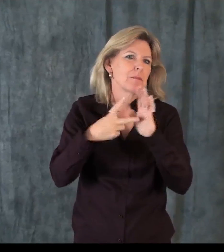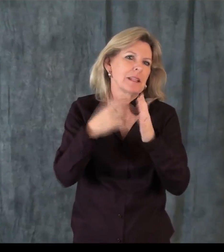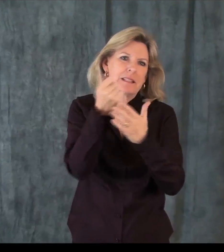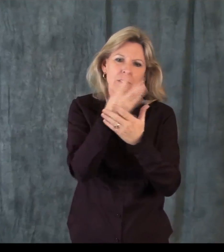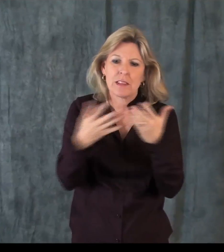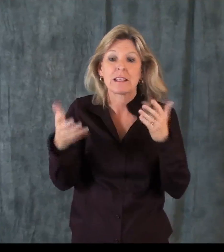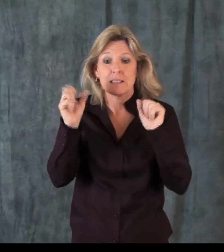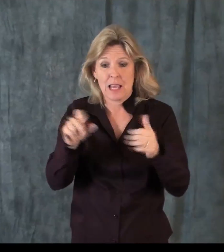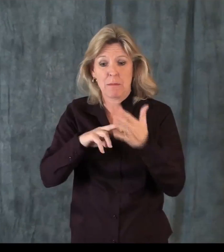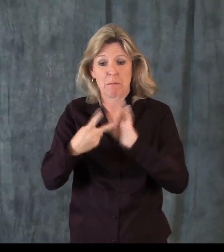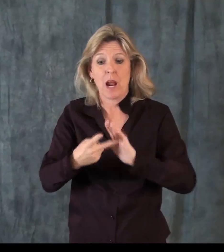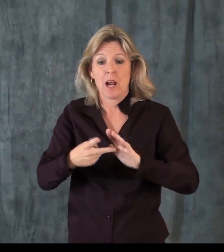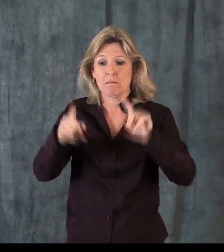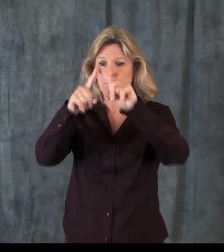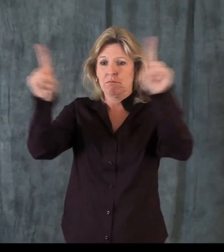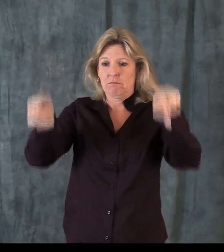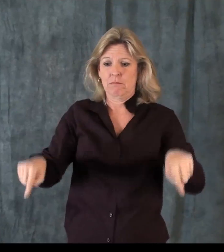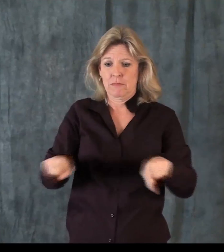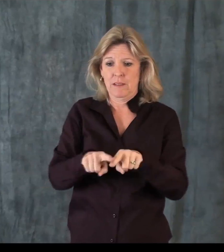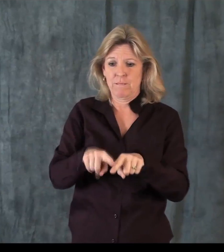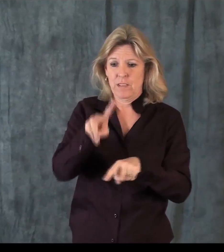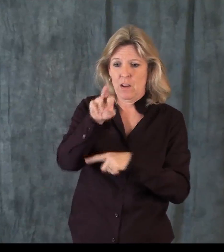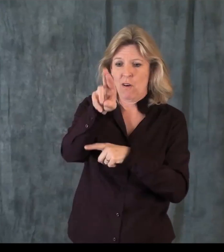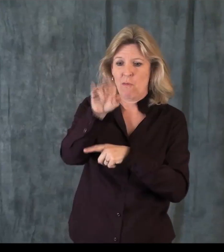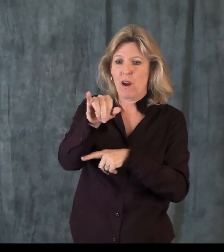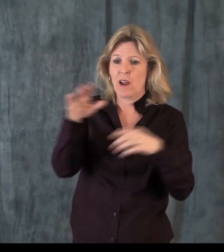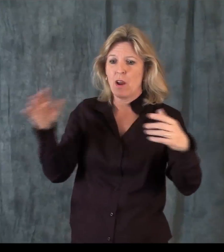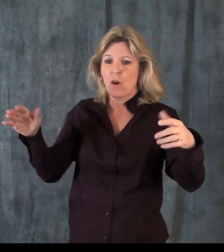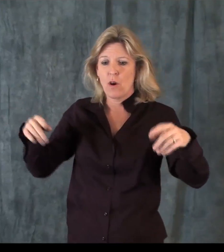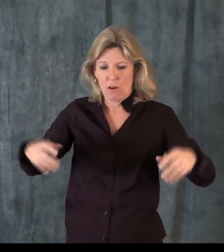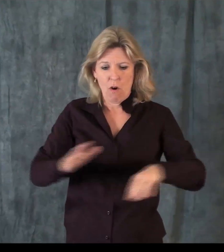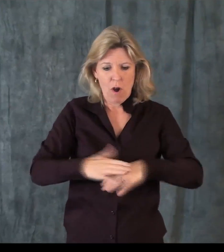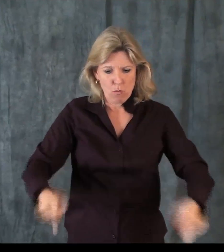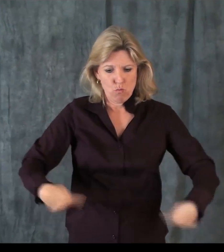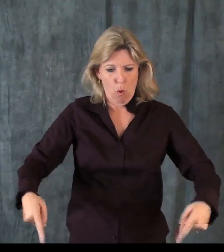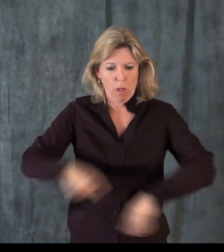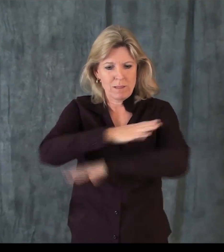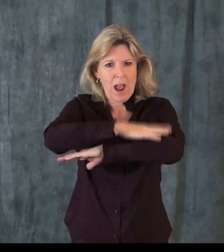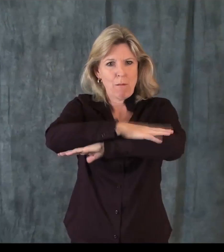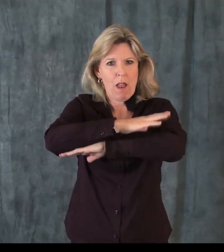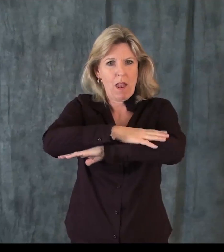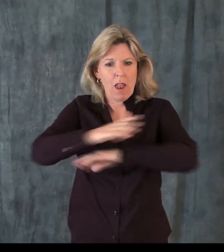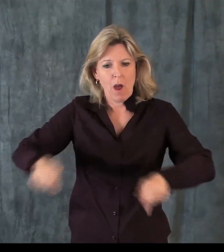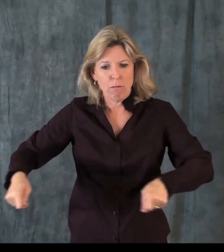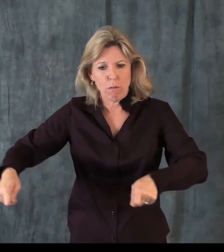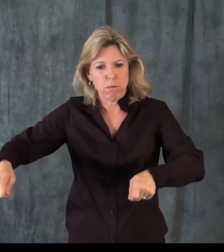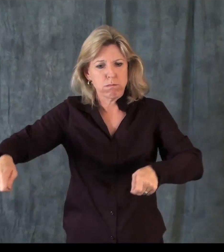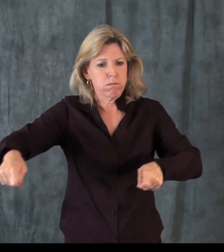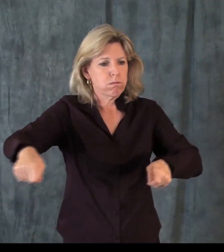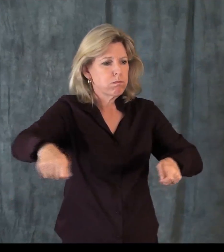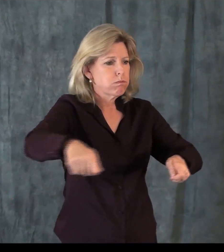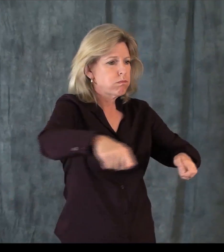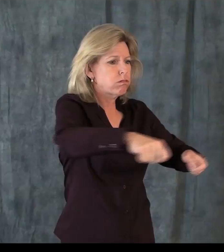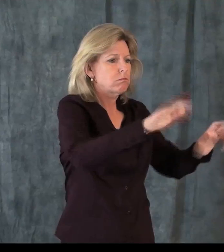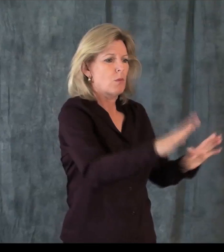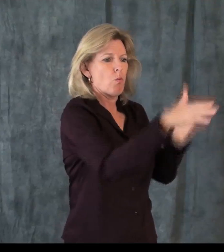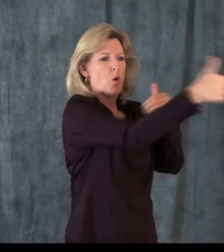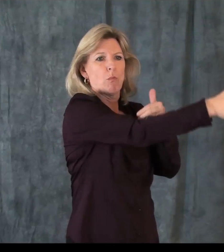So that might mean that perhaps the VRI individual is accessing the